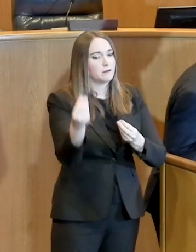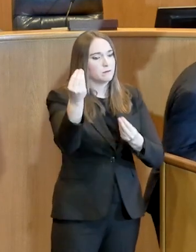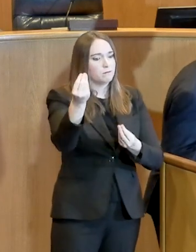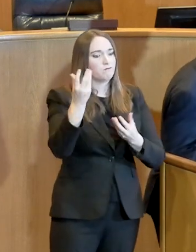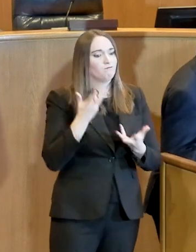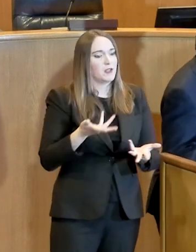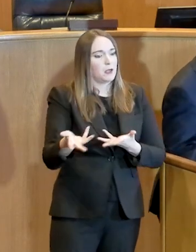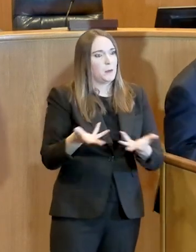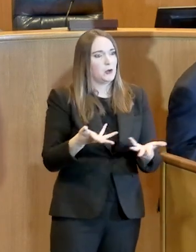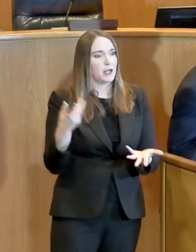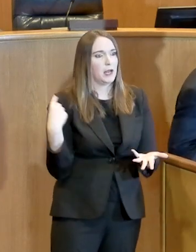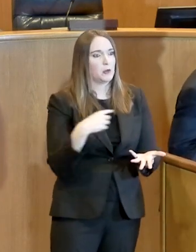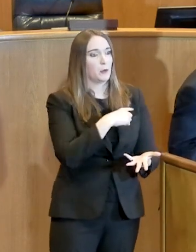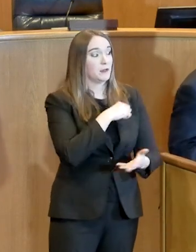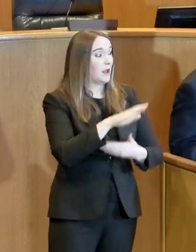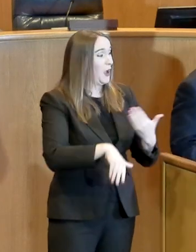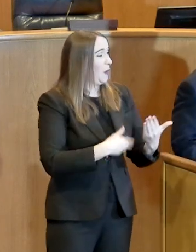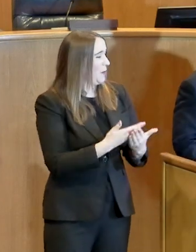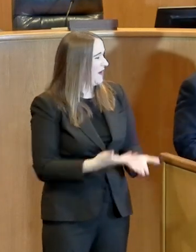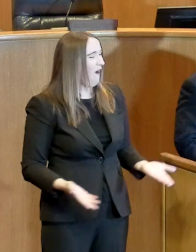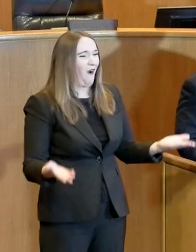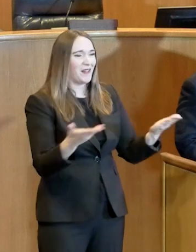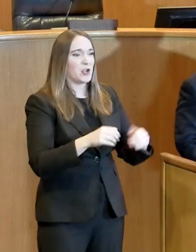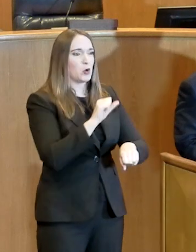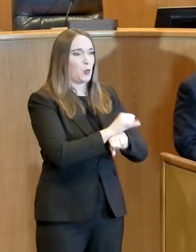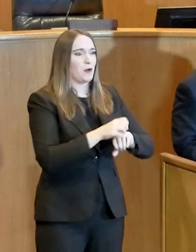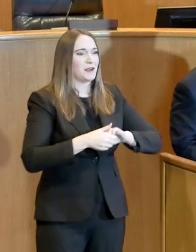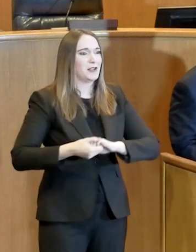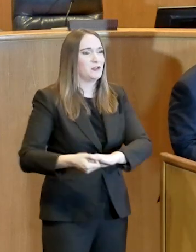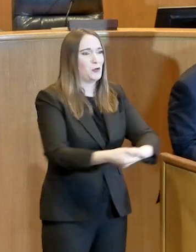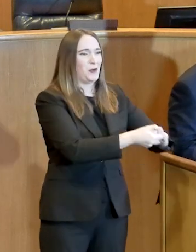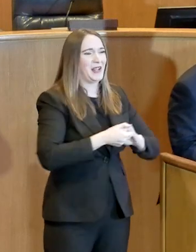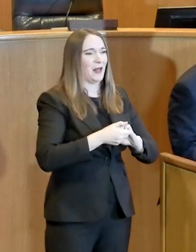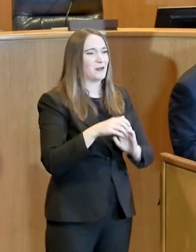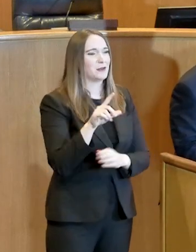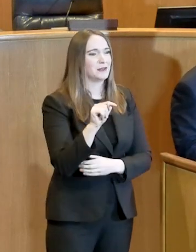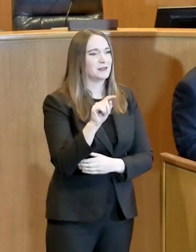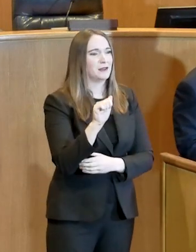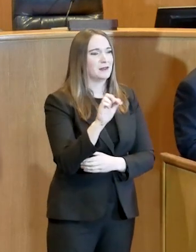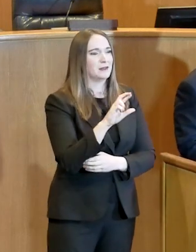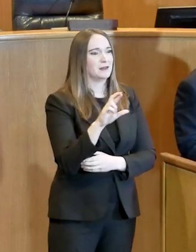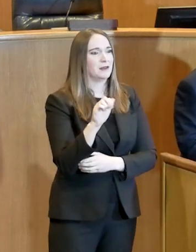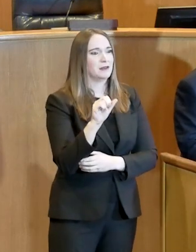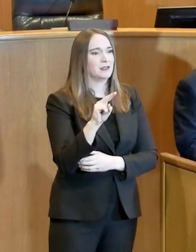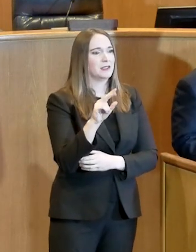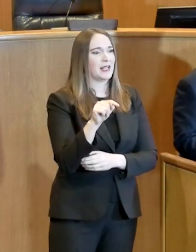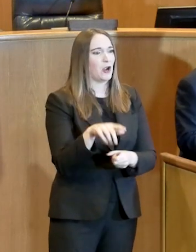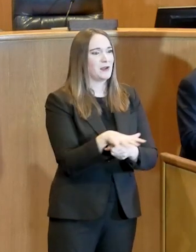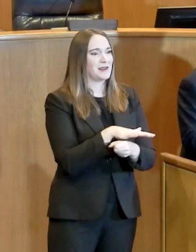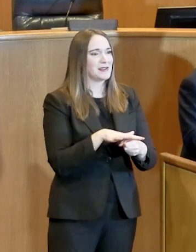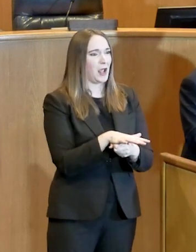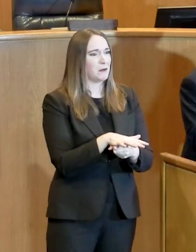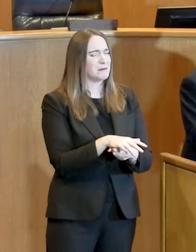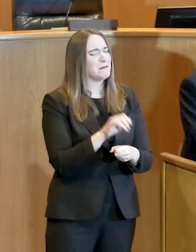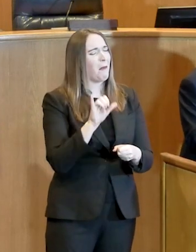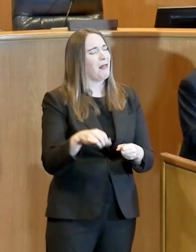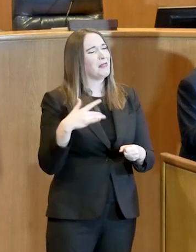once again here, Judge, in Tarrant County. And that's the Tarrant County way for us to work together, and it's so important because